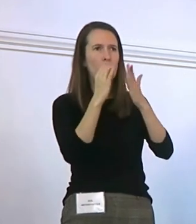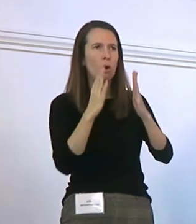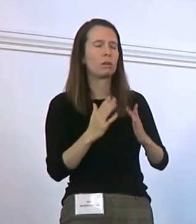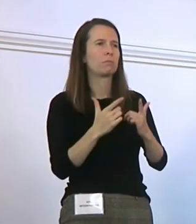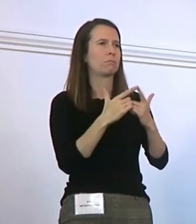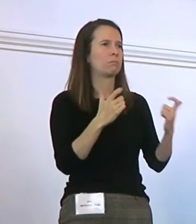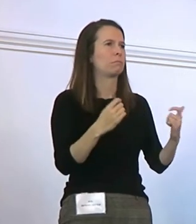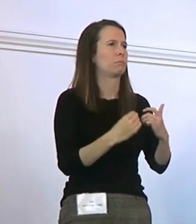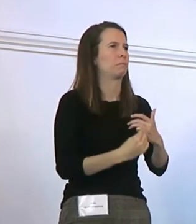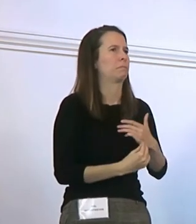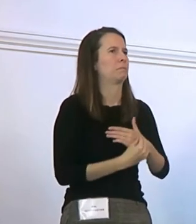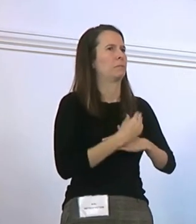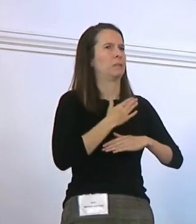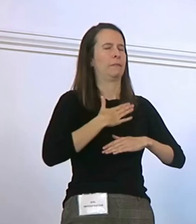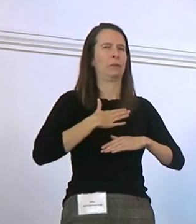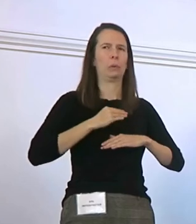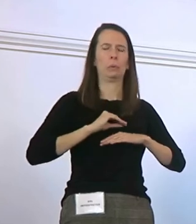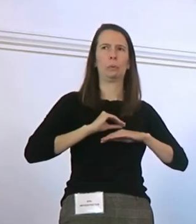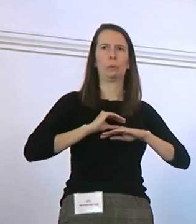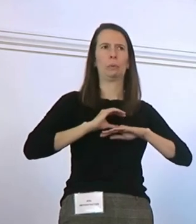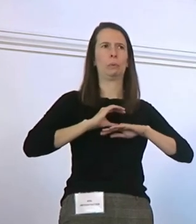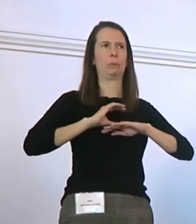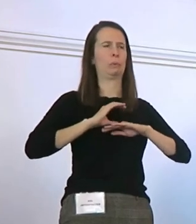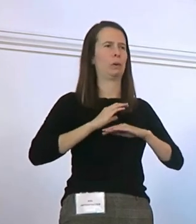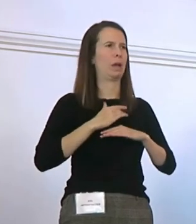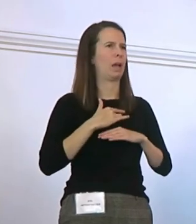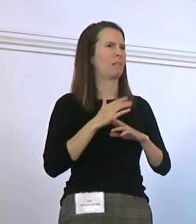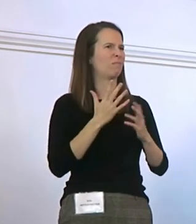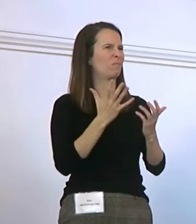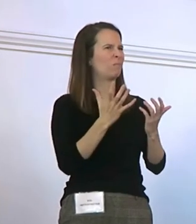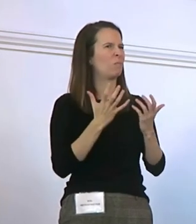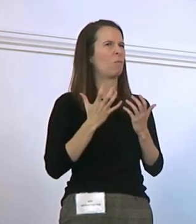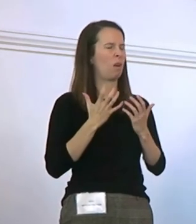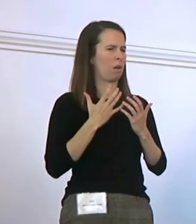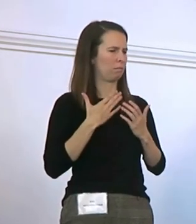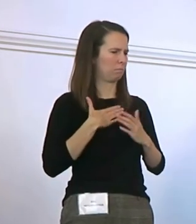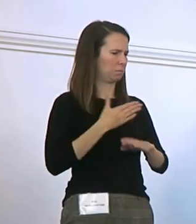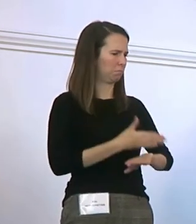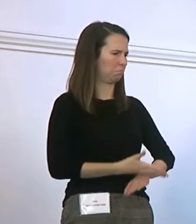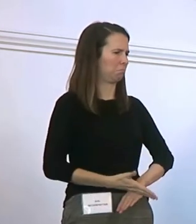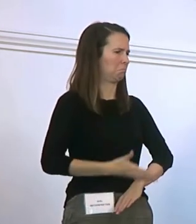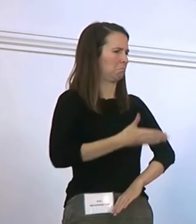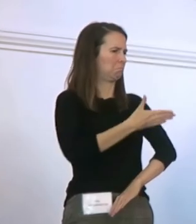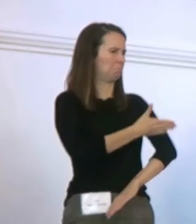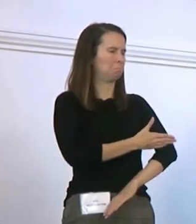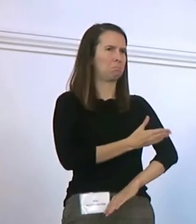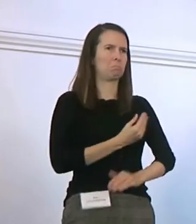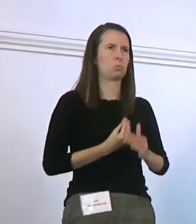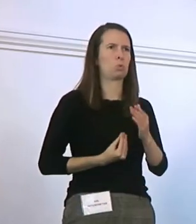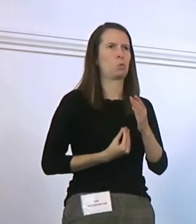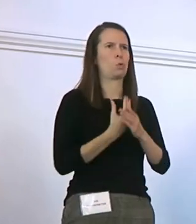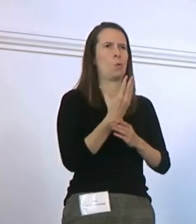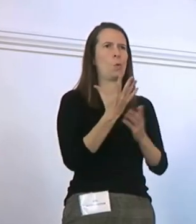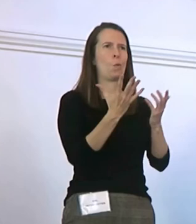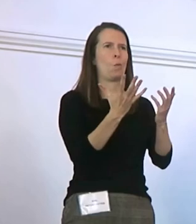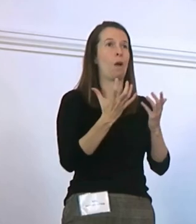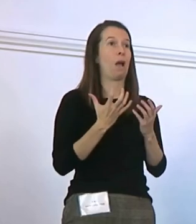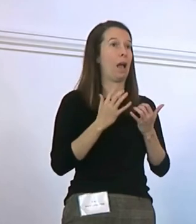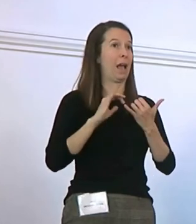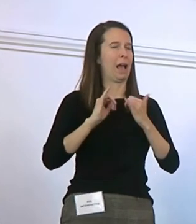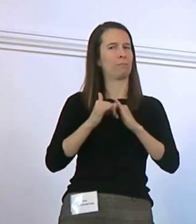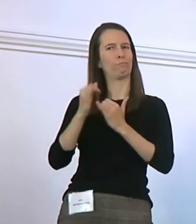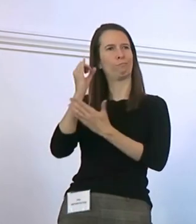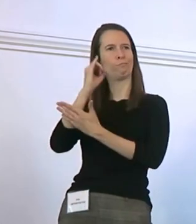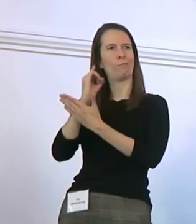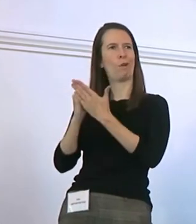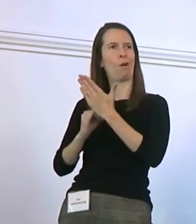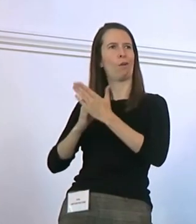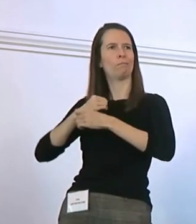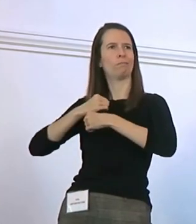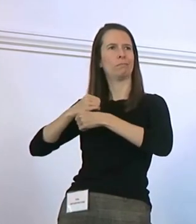say